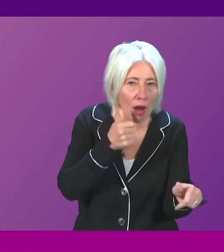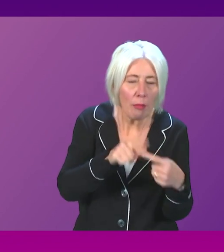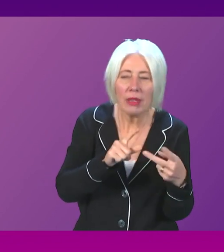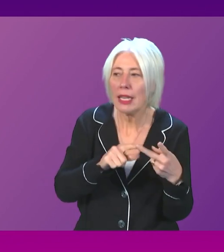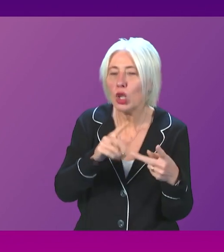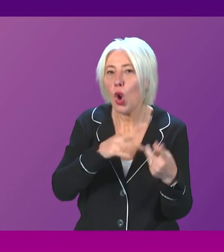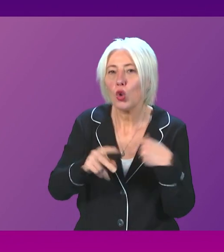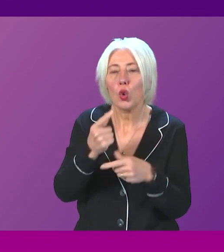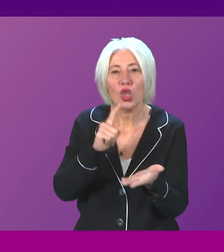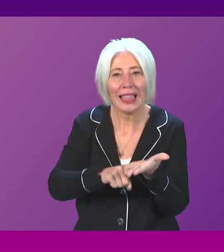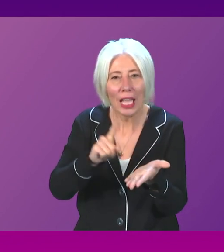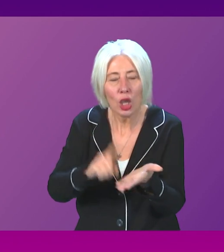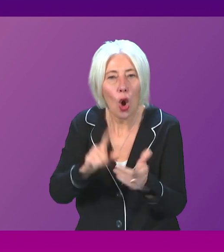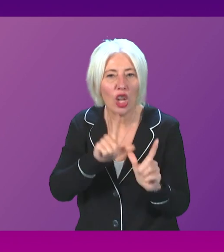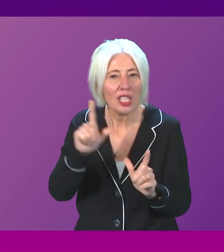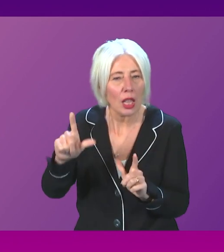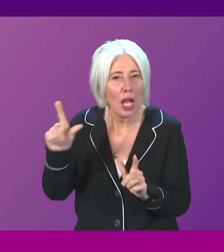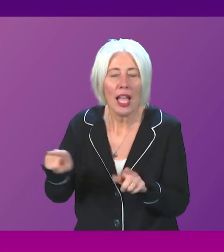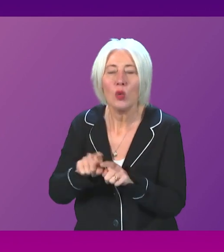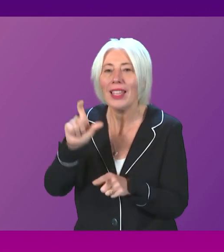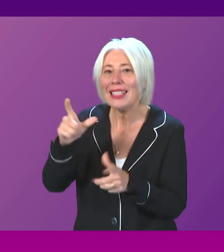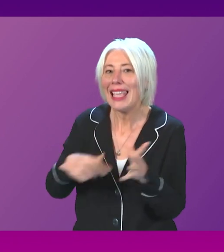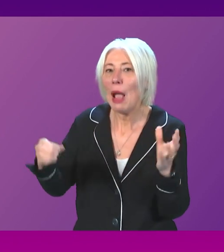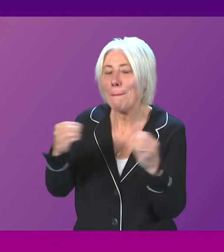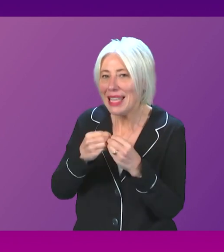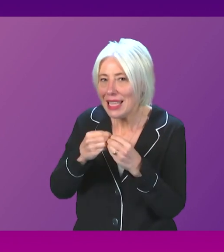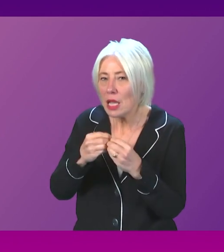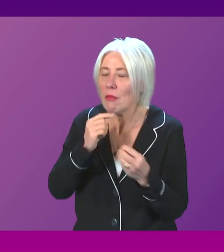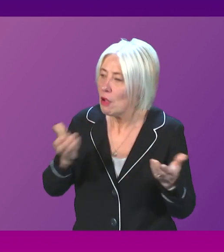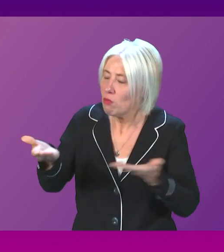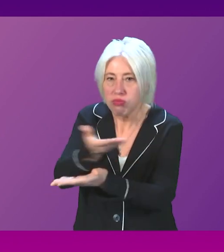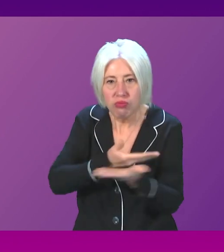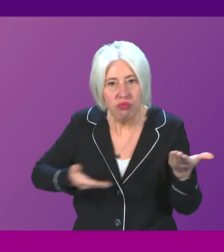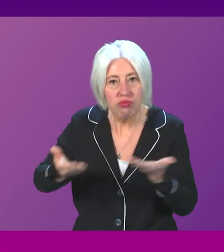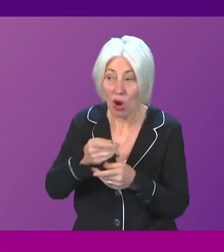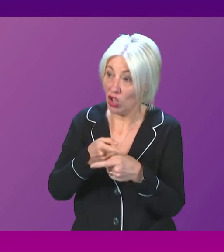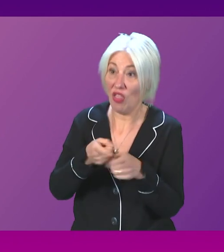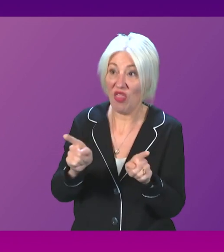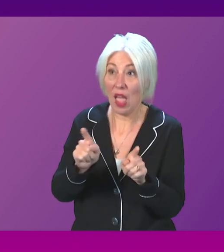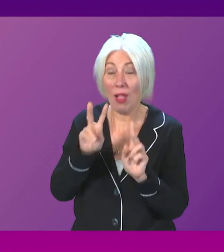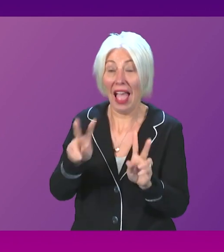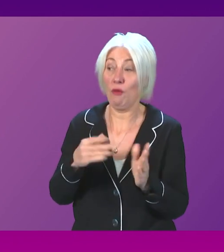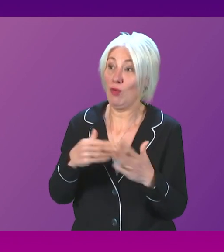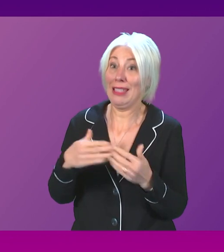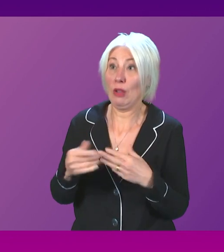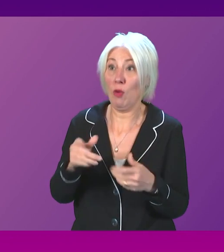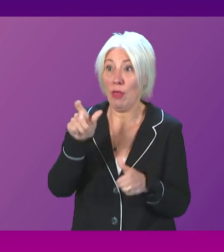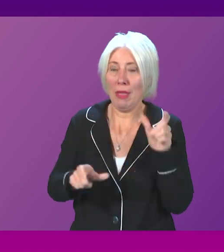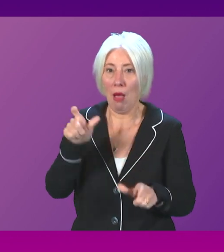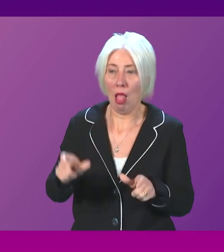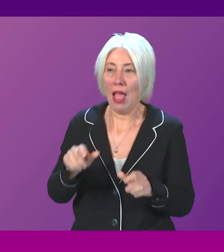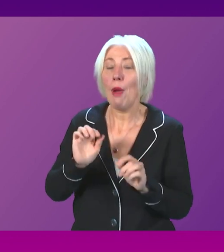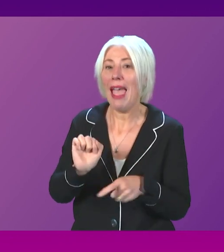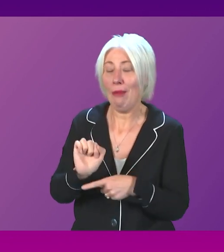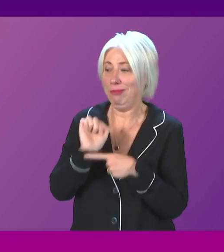social landlords in the rented sector and Citizens Advice, for example, who will also be in the front line and may help prevent some of the